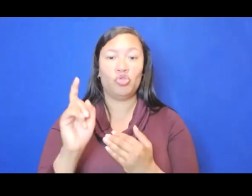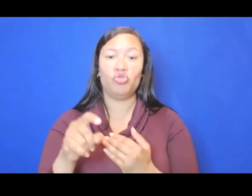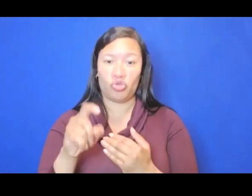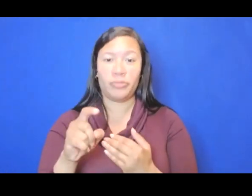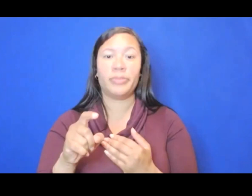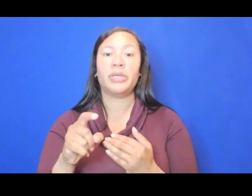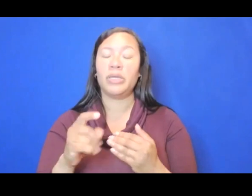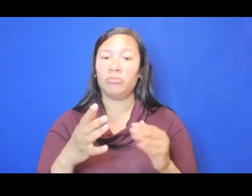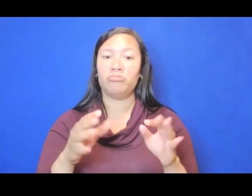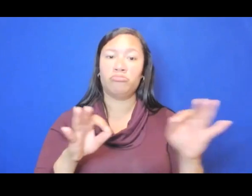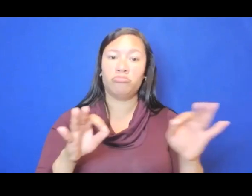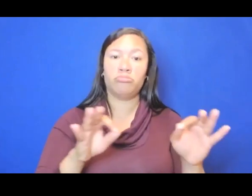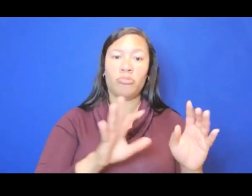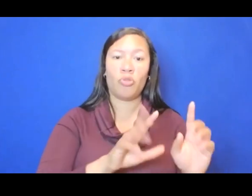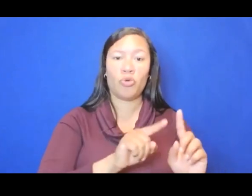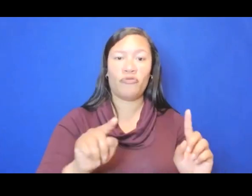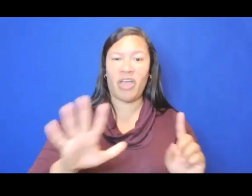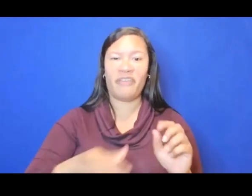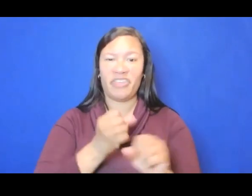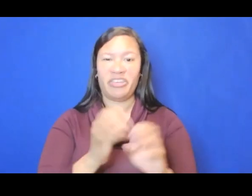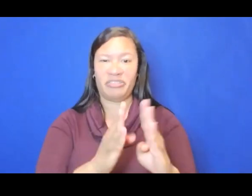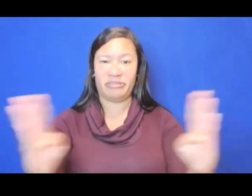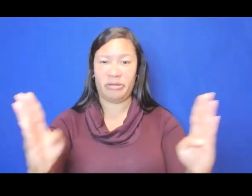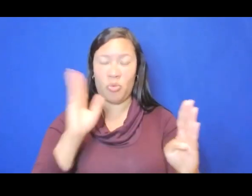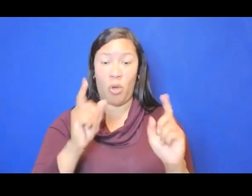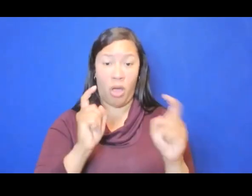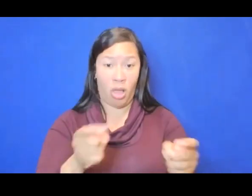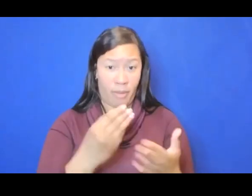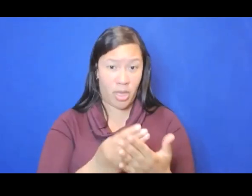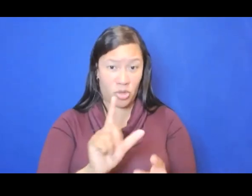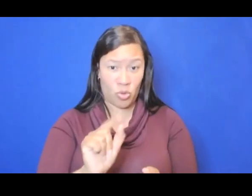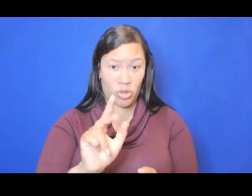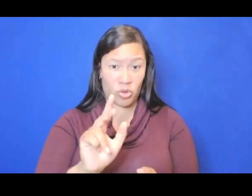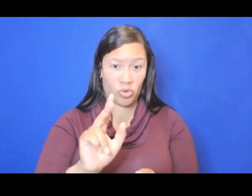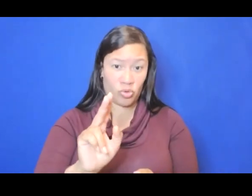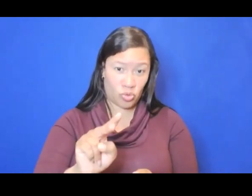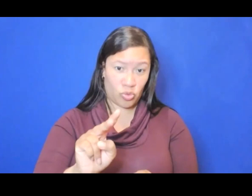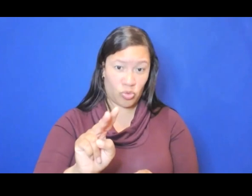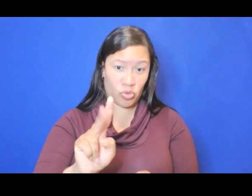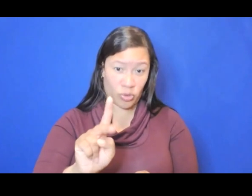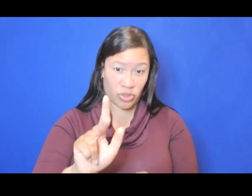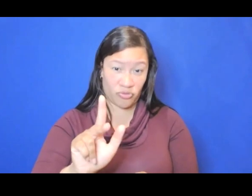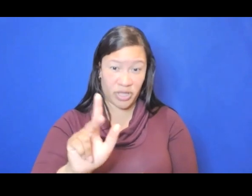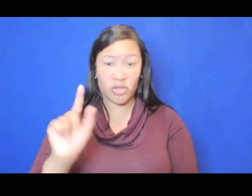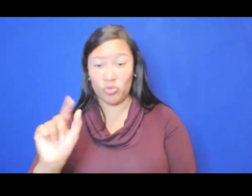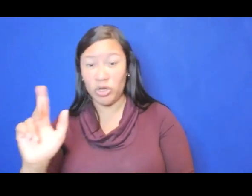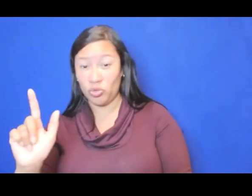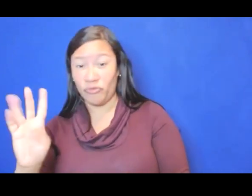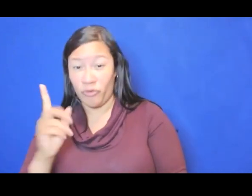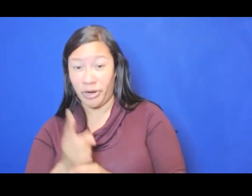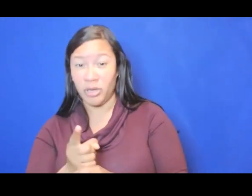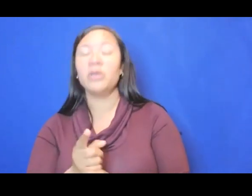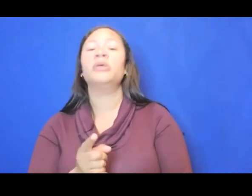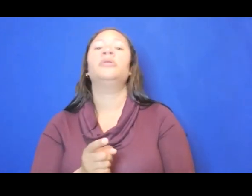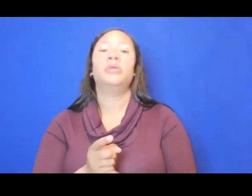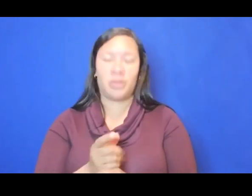five years out, but funds are being dispersed either in 2023 or 2024. So the way creative capital works is that we